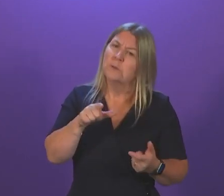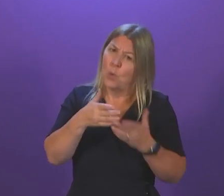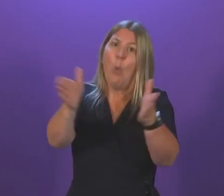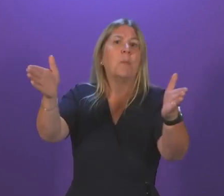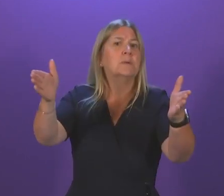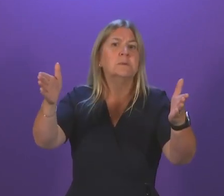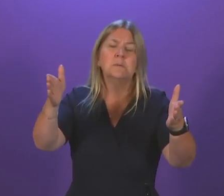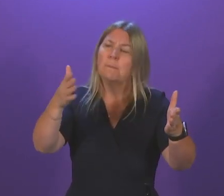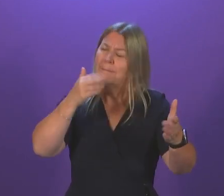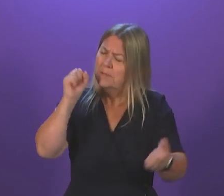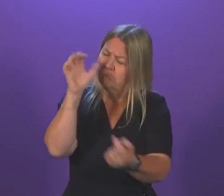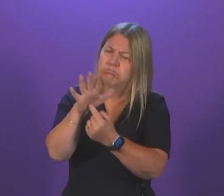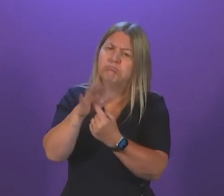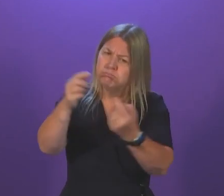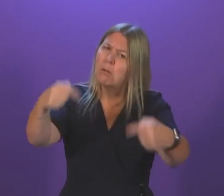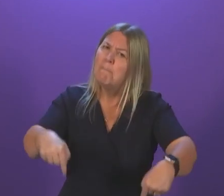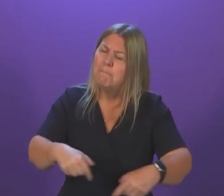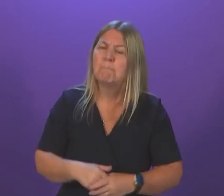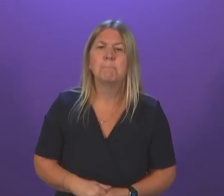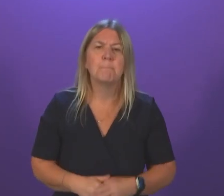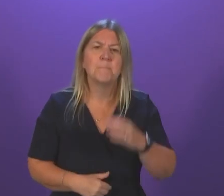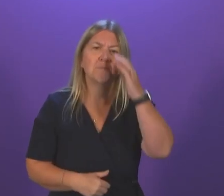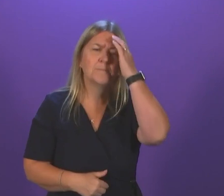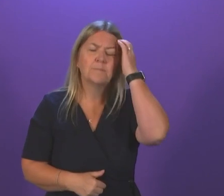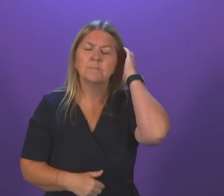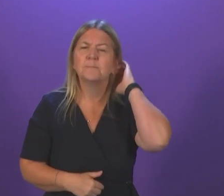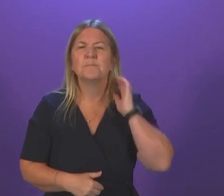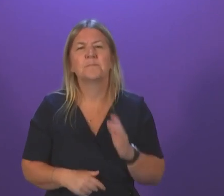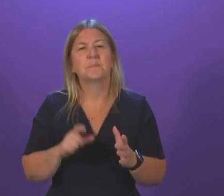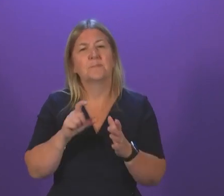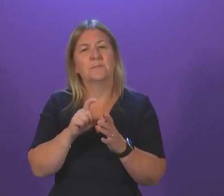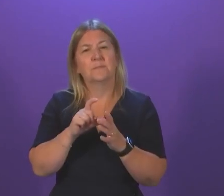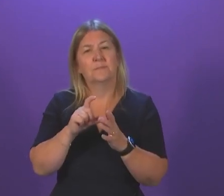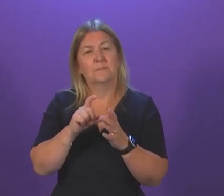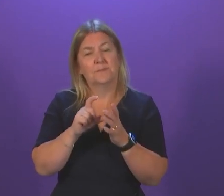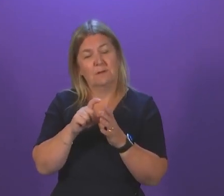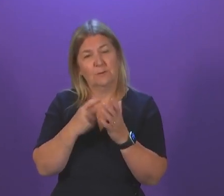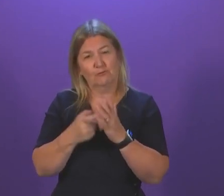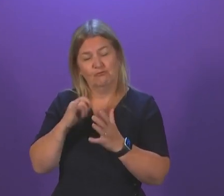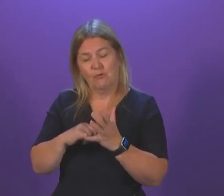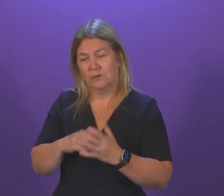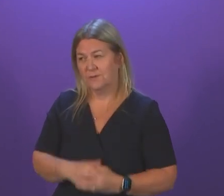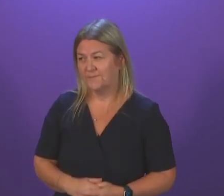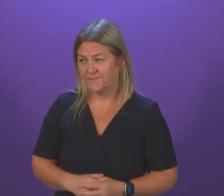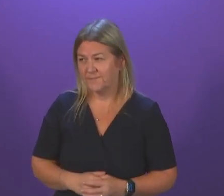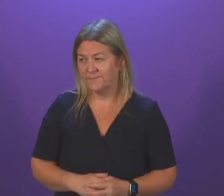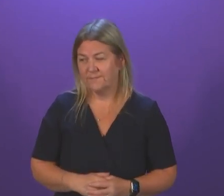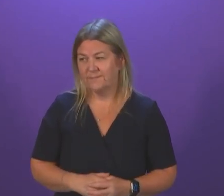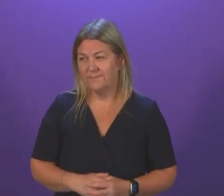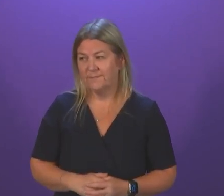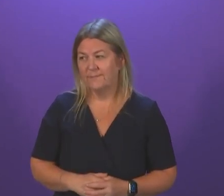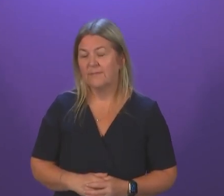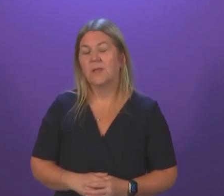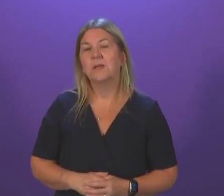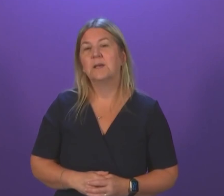and they are extremely important. Douglas Ross. The First Minister's answers all add up to a government that is reacting